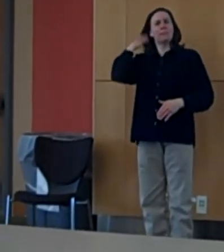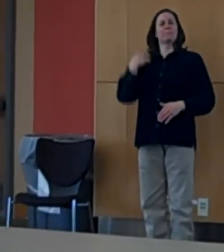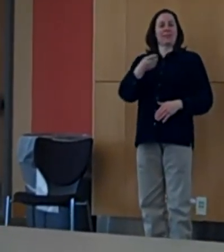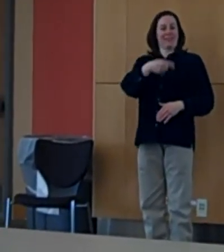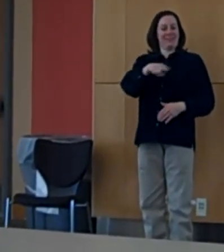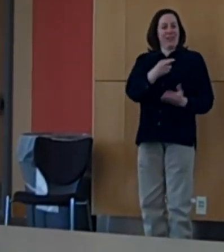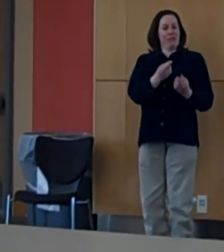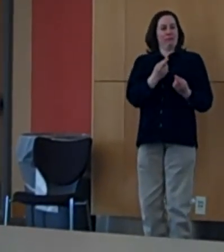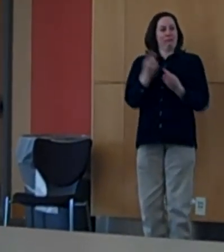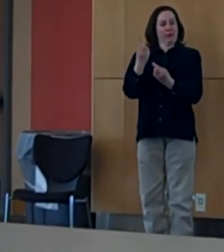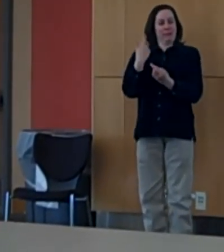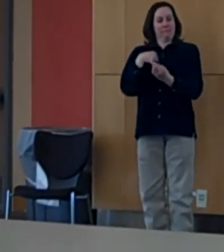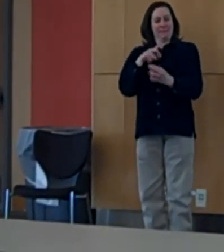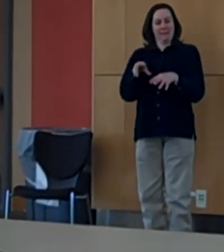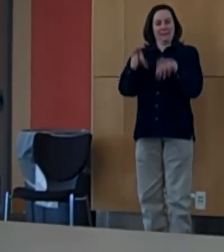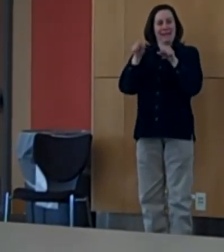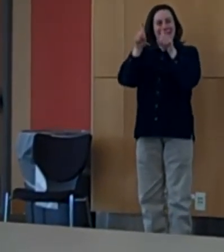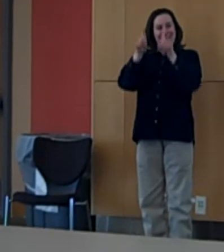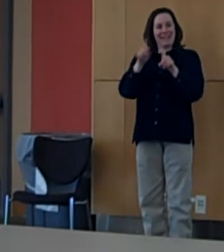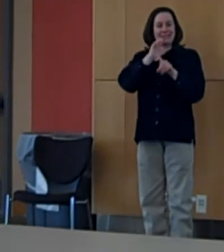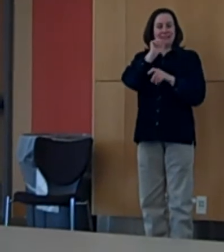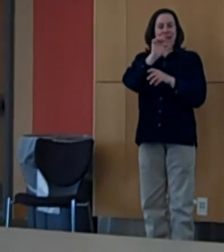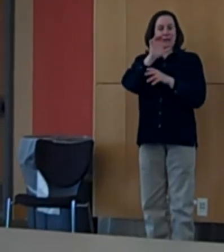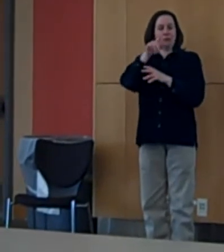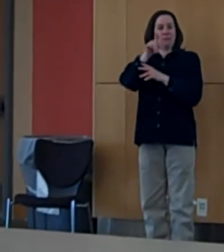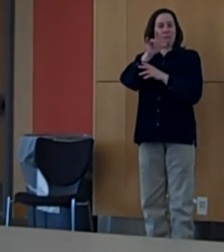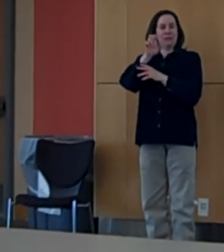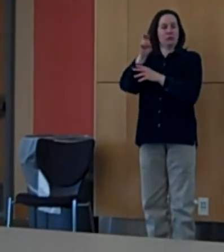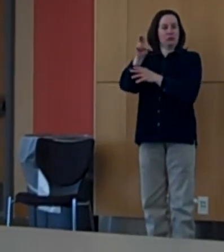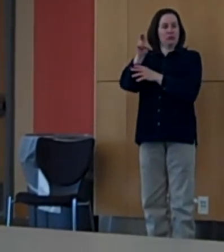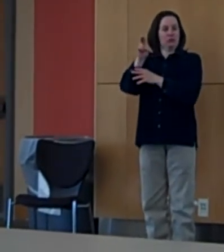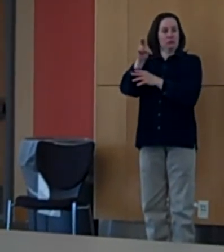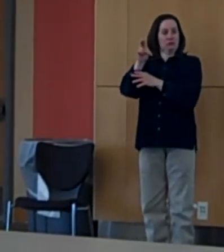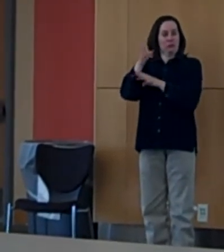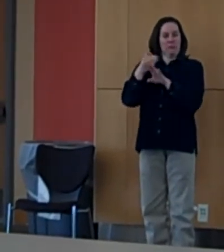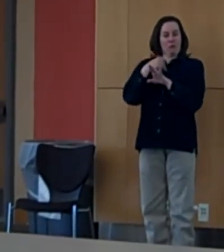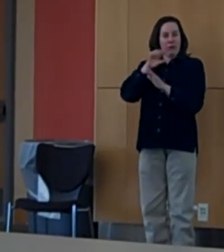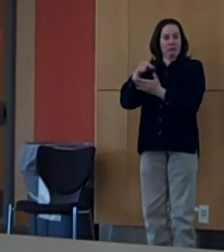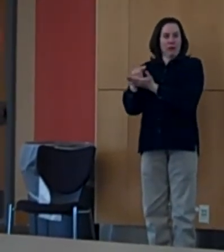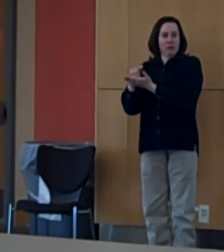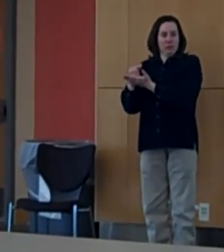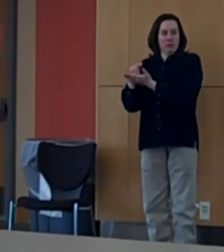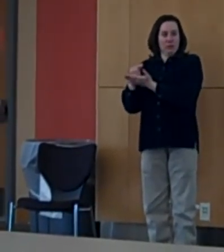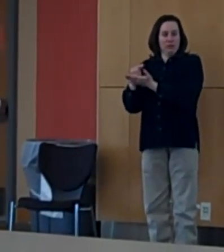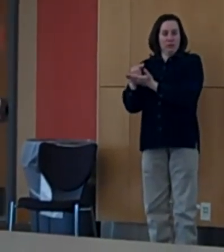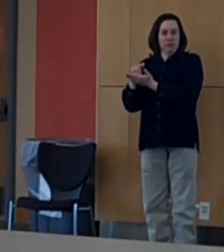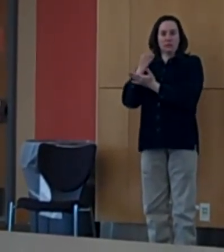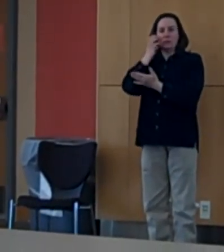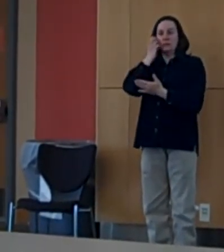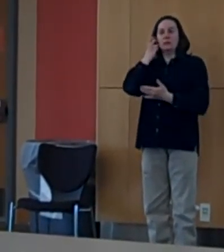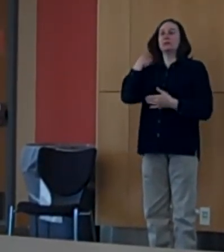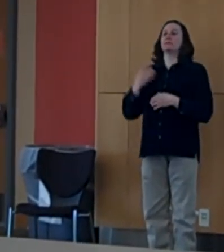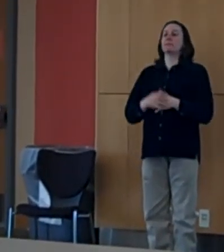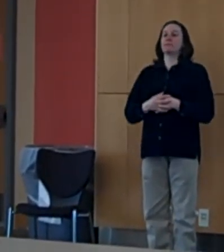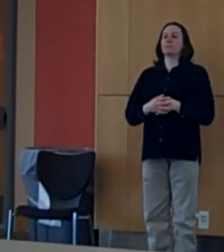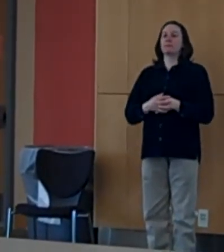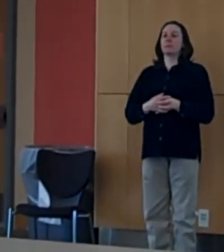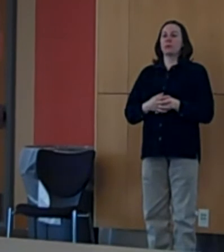placement test weeks before I graduated high school. But weeks before I attended UAA, also attended the orientation.